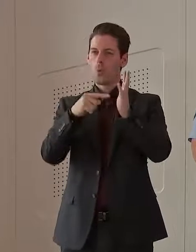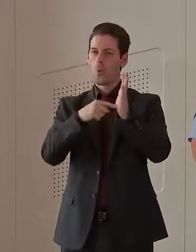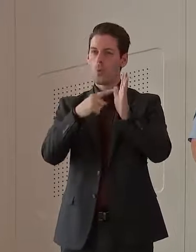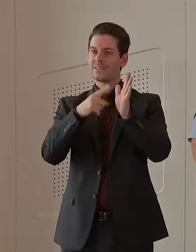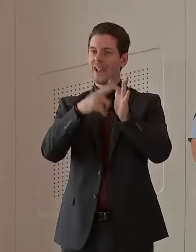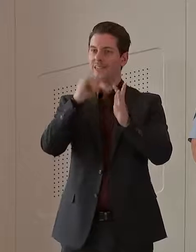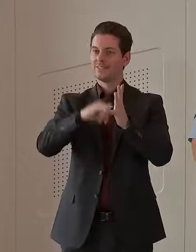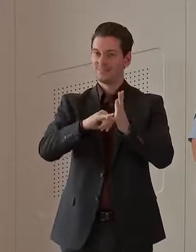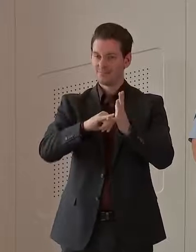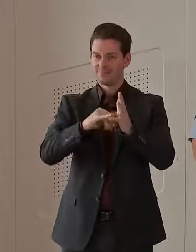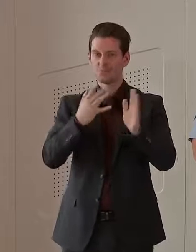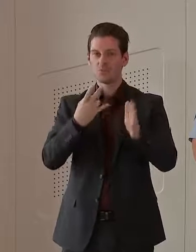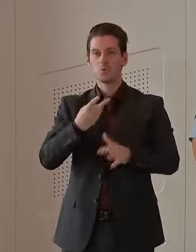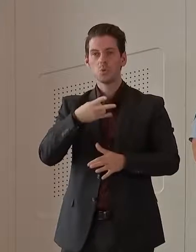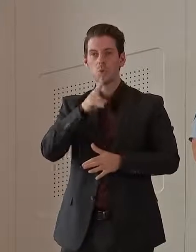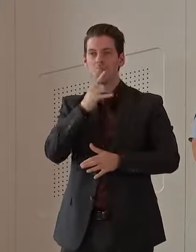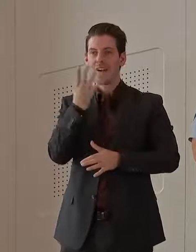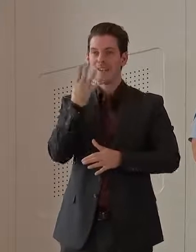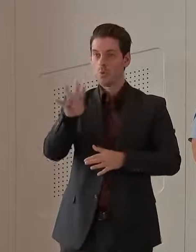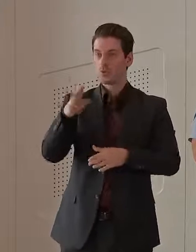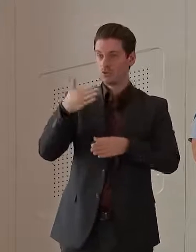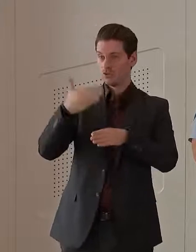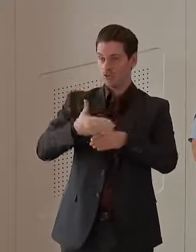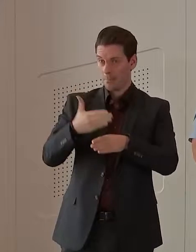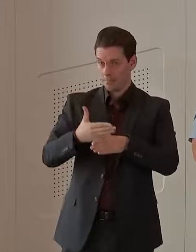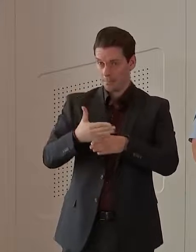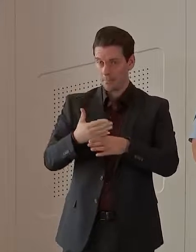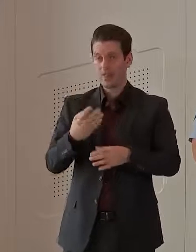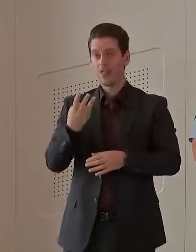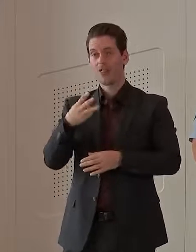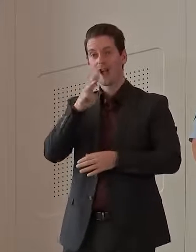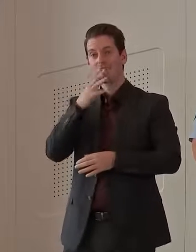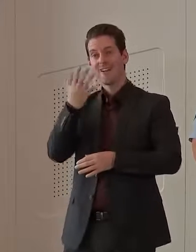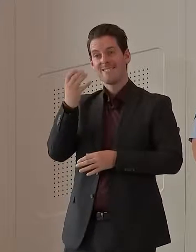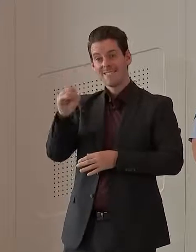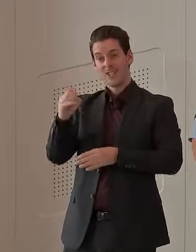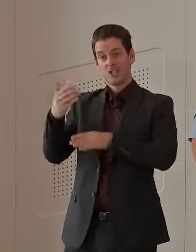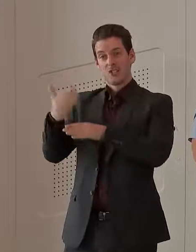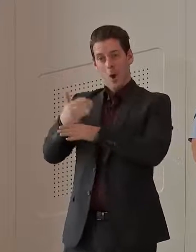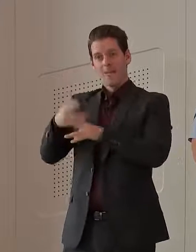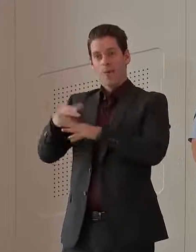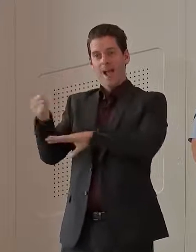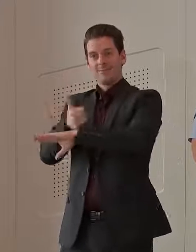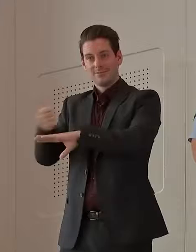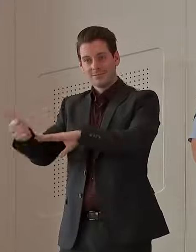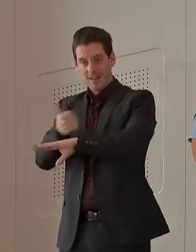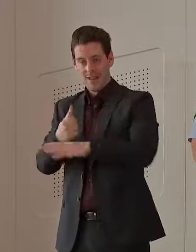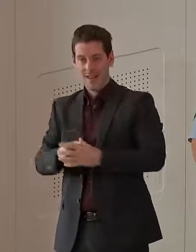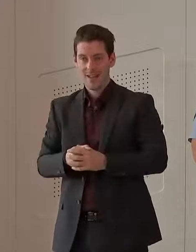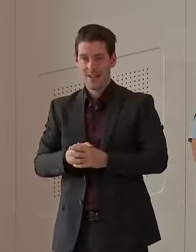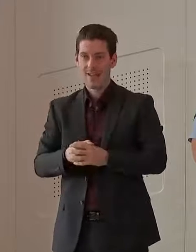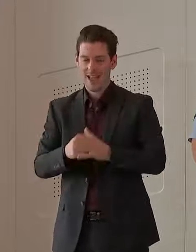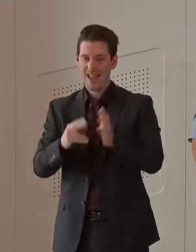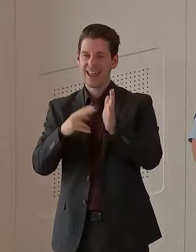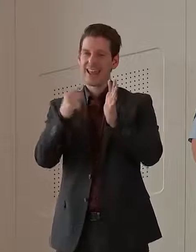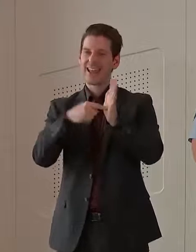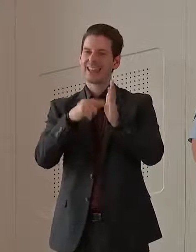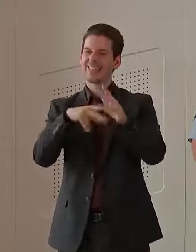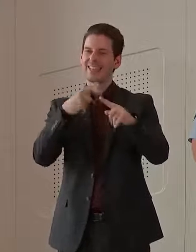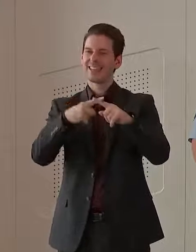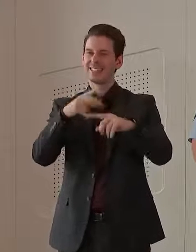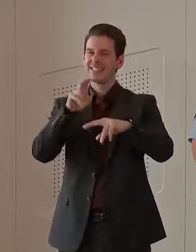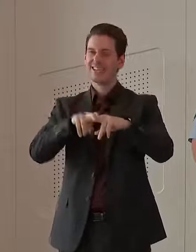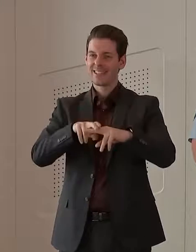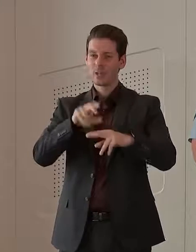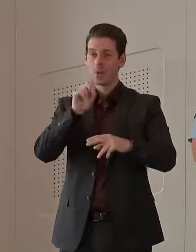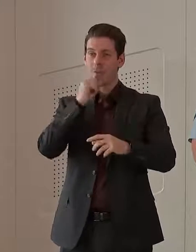cast and crew, 350 jobs for extras. And also, too, I can confirm that Netflix will film a 10-part drama